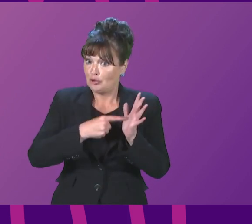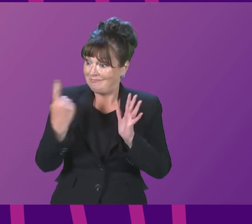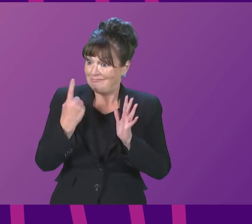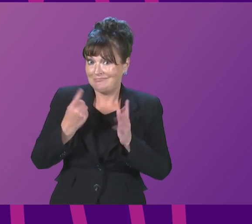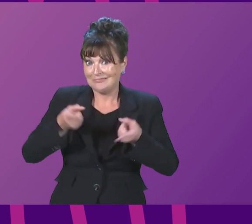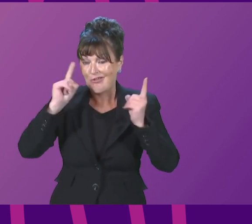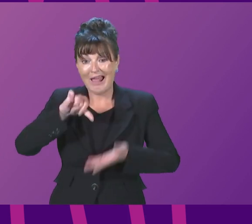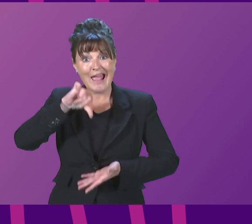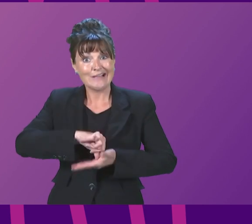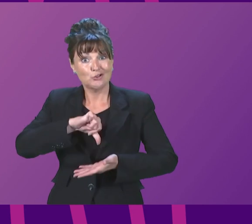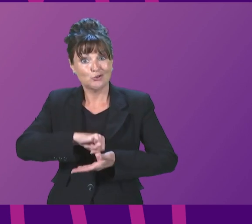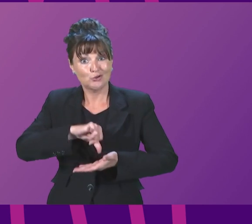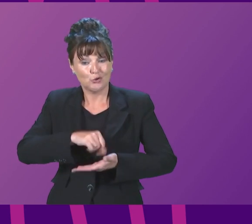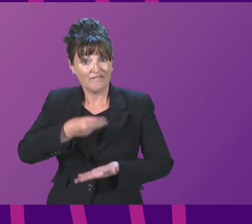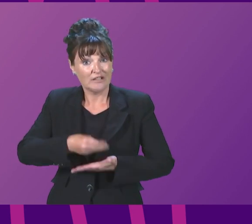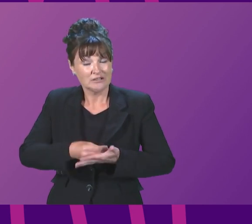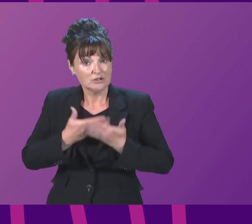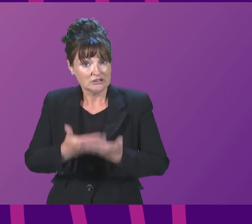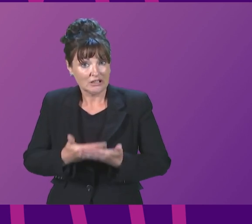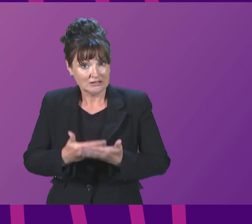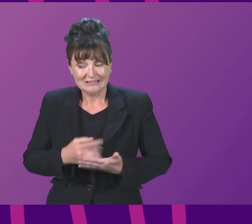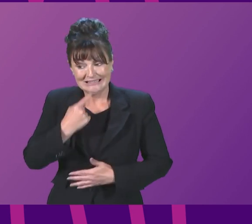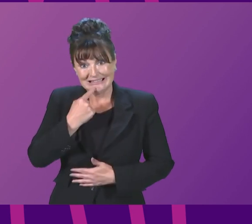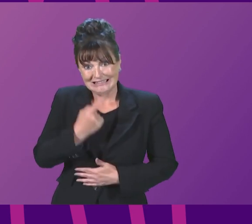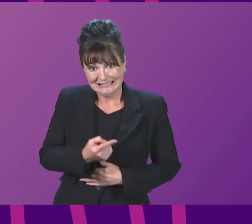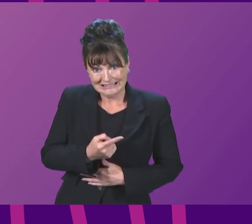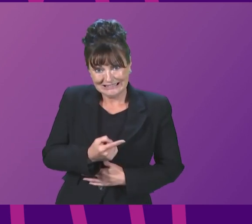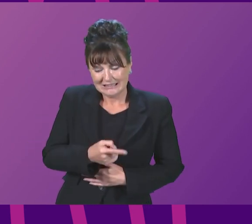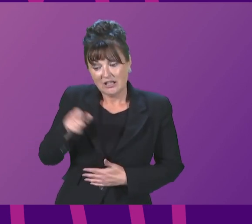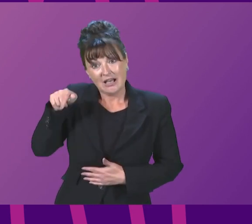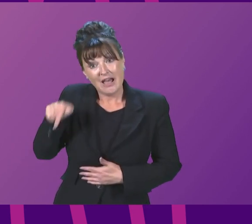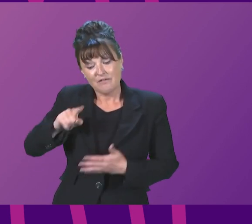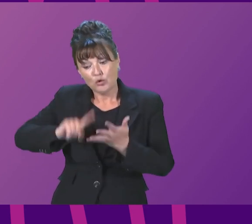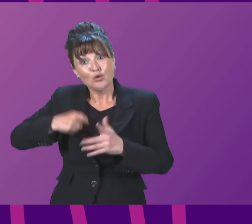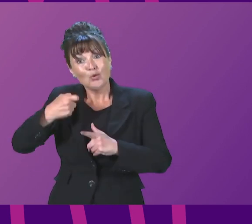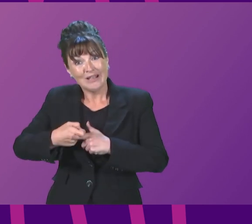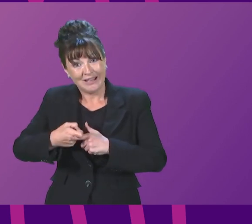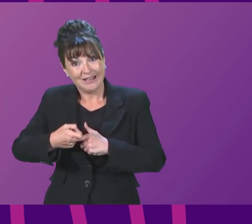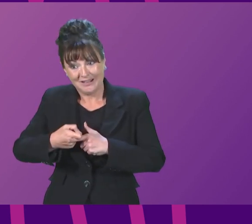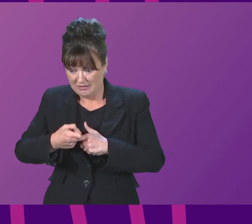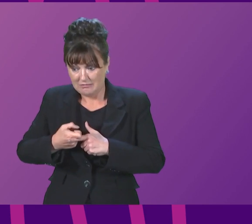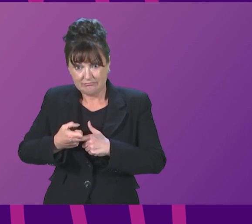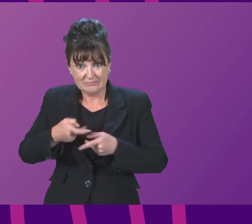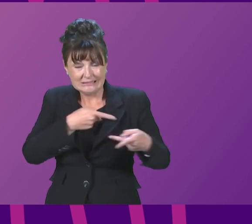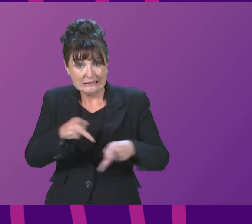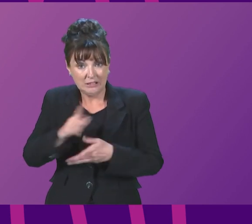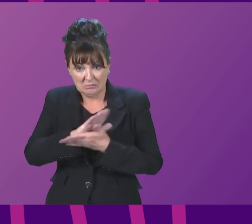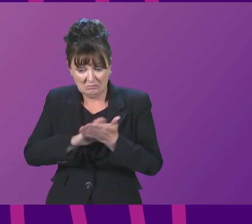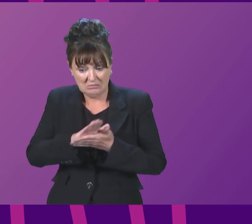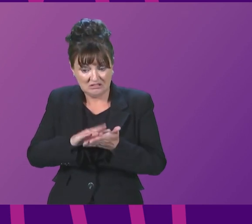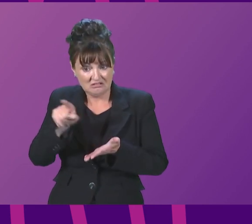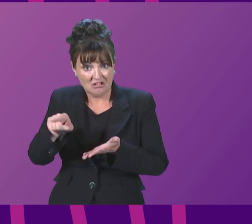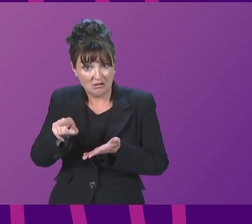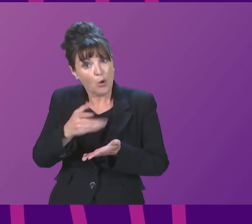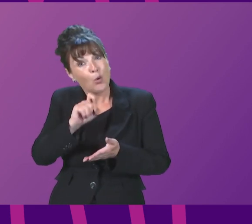support package from the UK Government would mean that the majority of the money will go to better off people who use more energy and that it was very poorly targeted